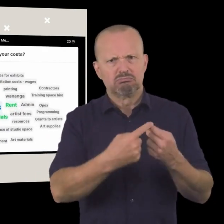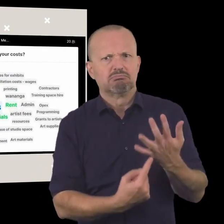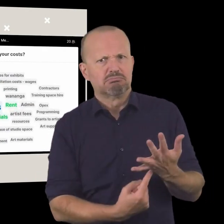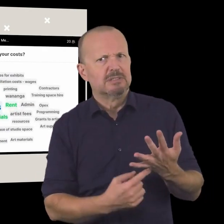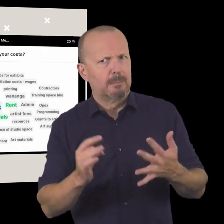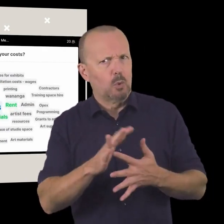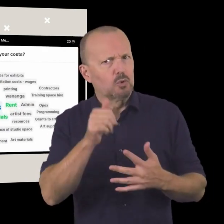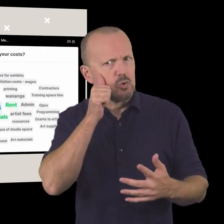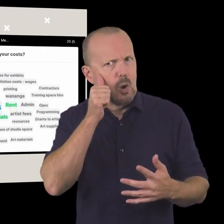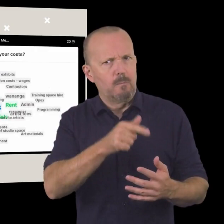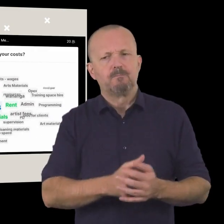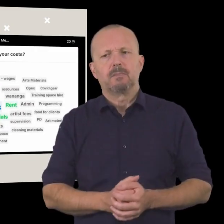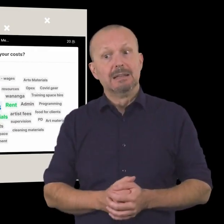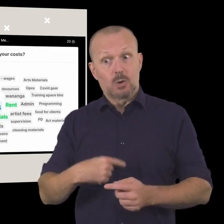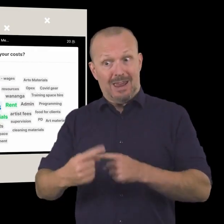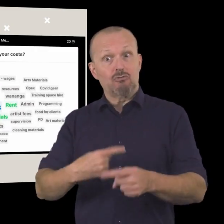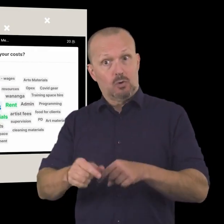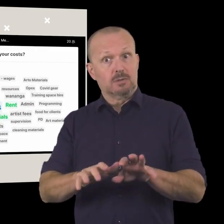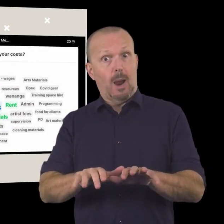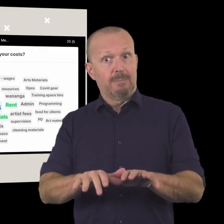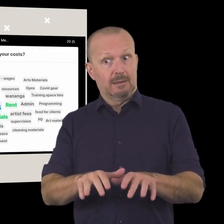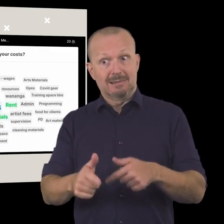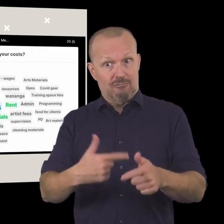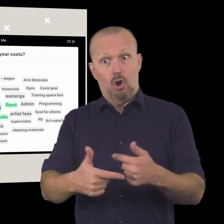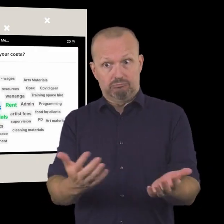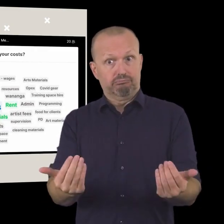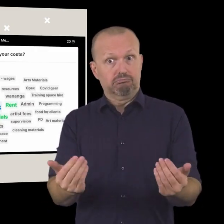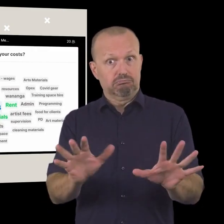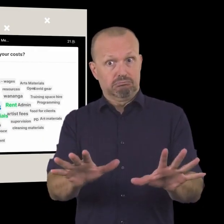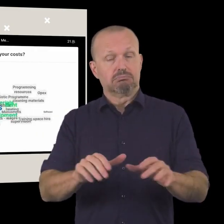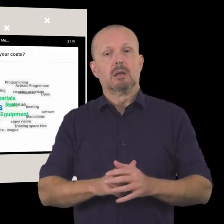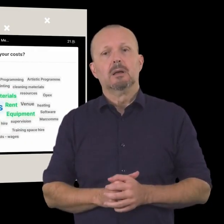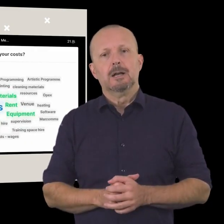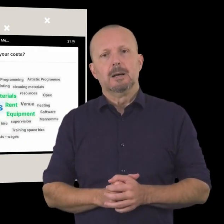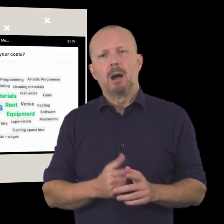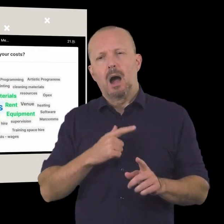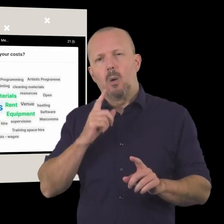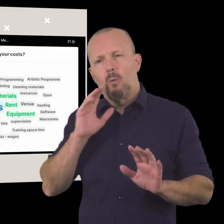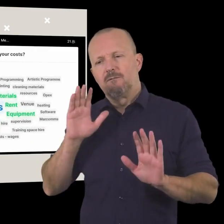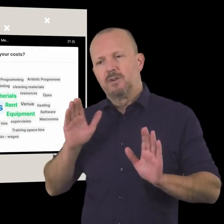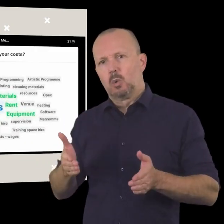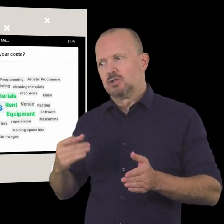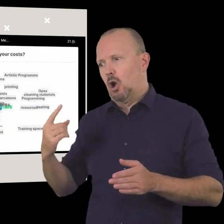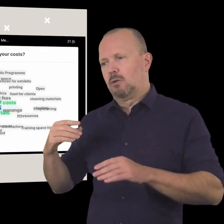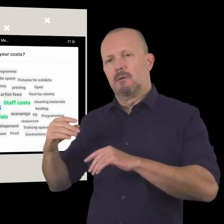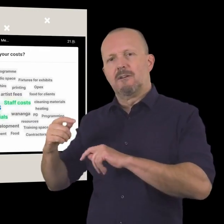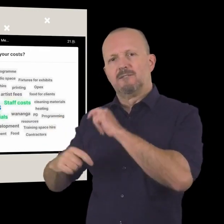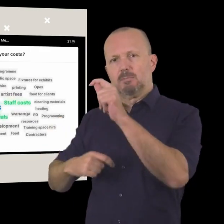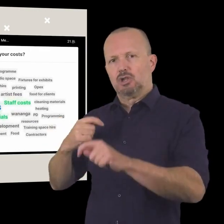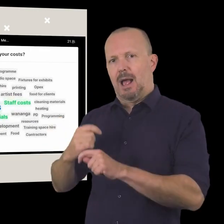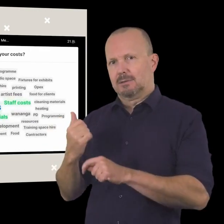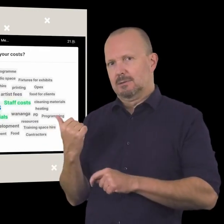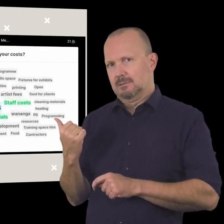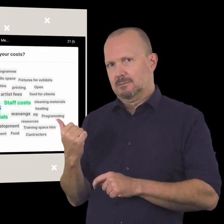uh so i'm going to leave you putting uh and typing in you what you spend your funds on and i'm going to get you to just focus on my flip